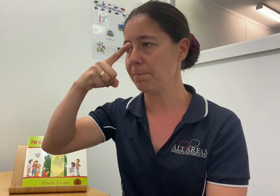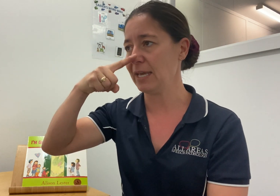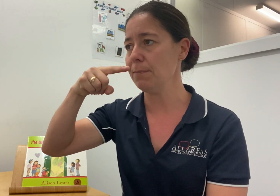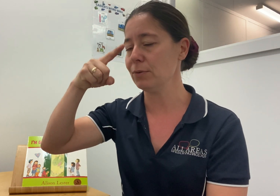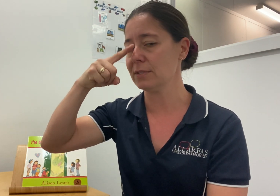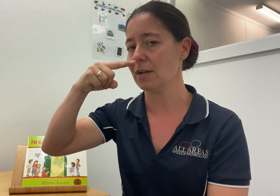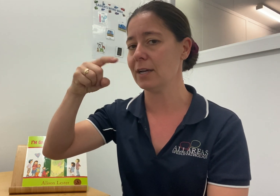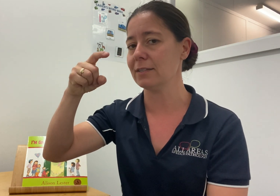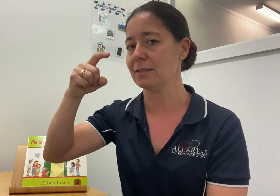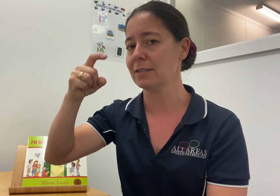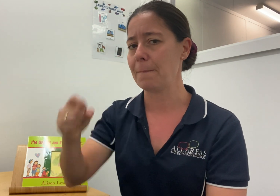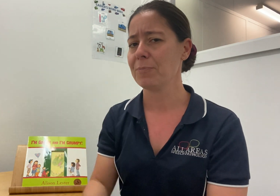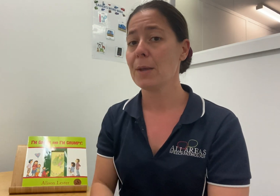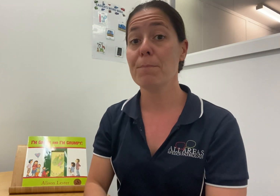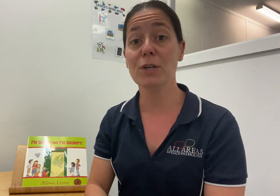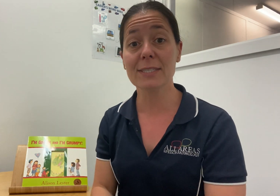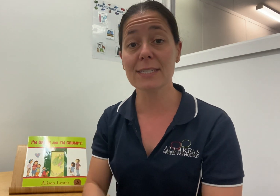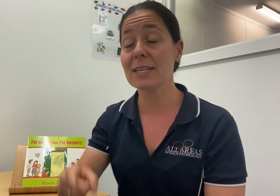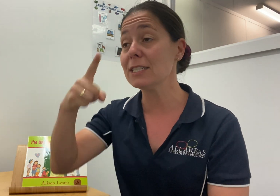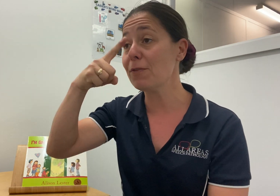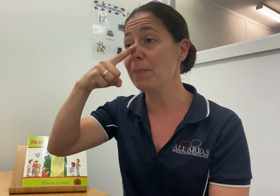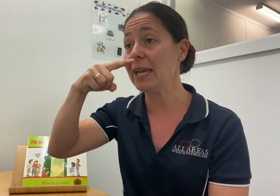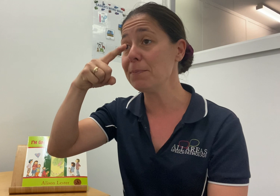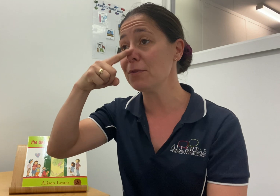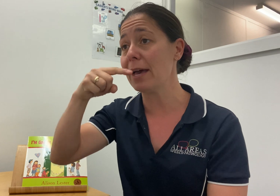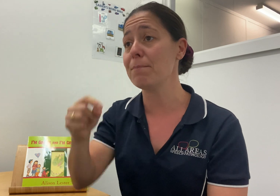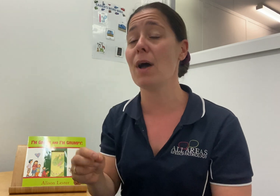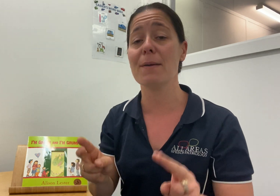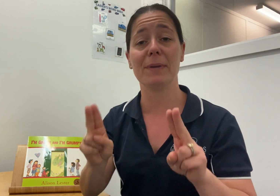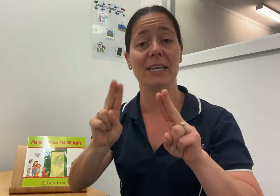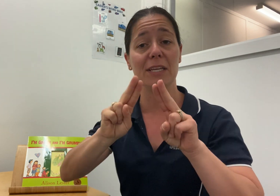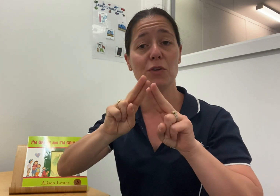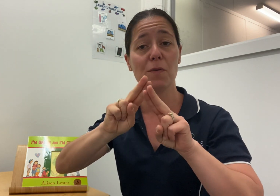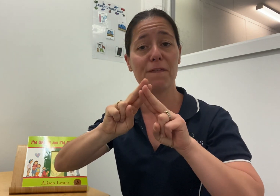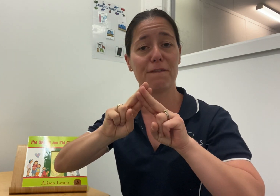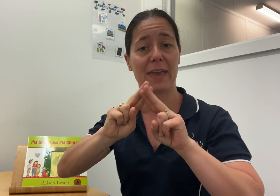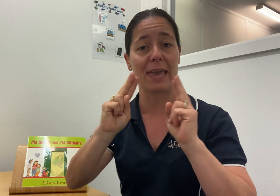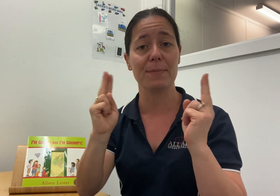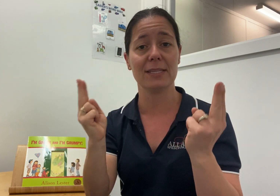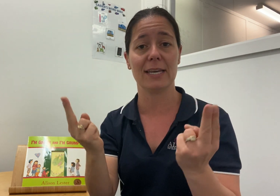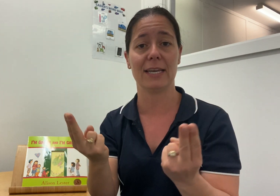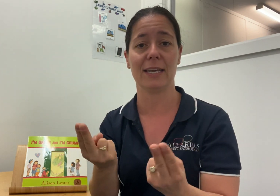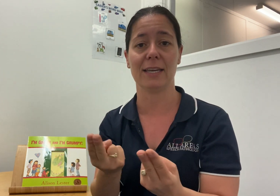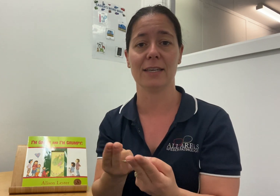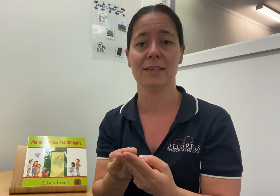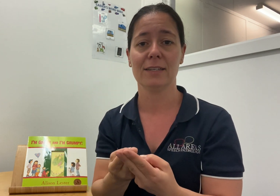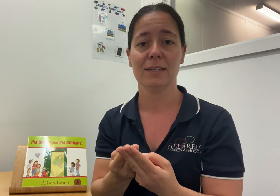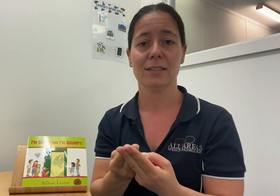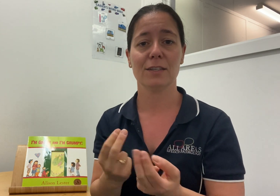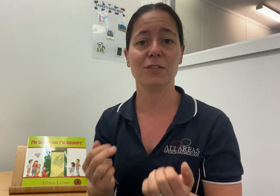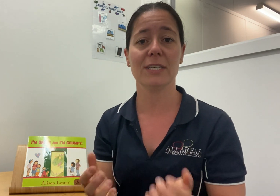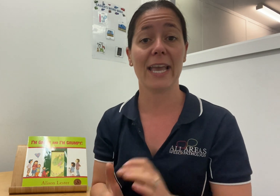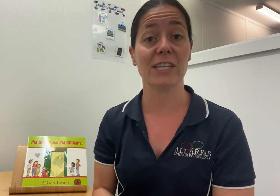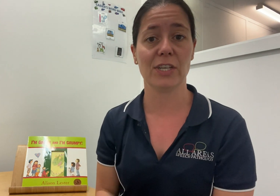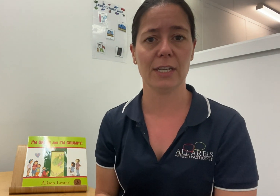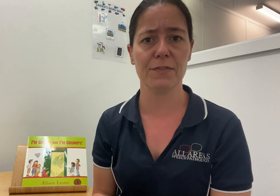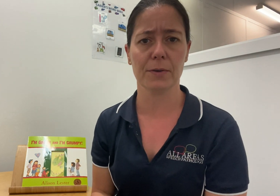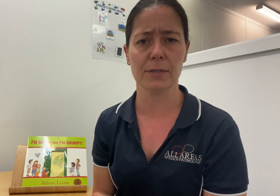people signs. Mostly signs for people that might be in your family. So if you didn't catch any of those,